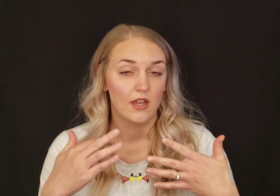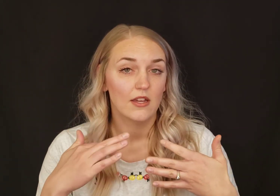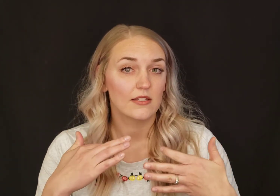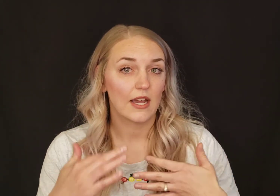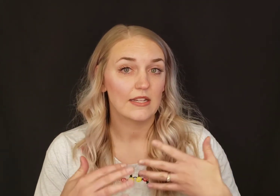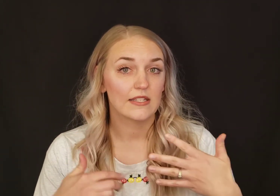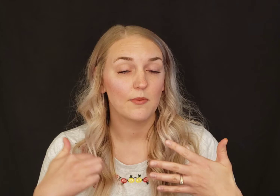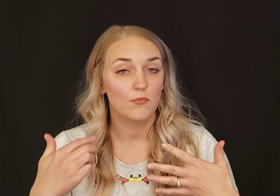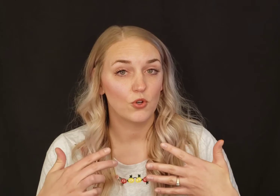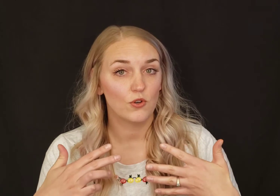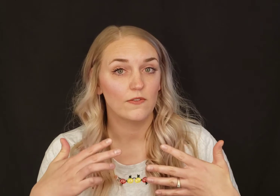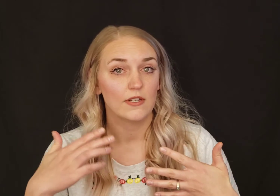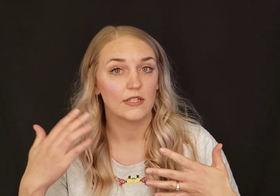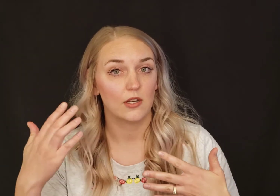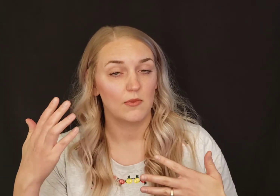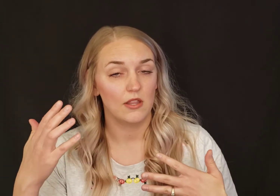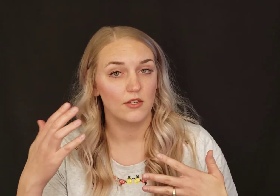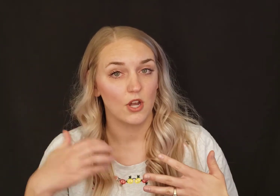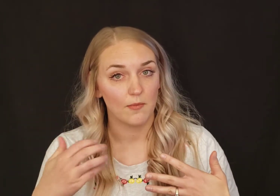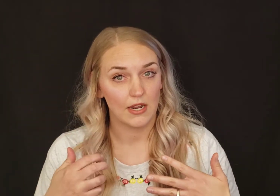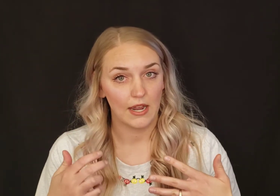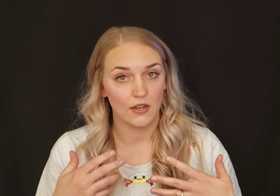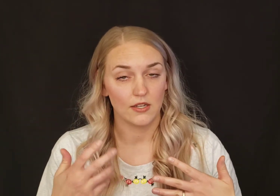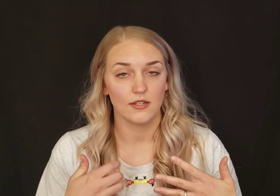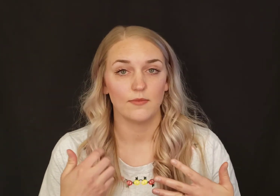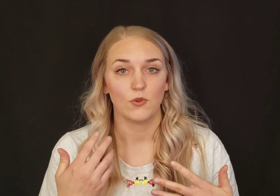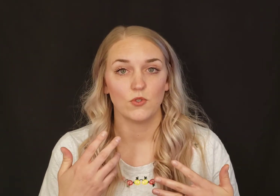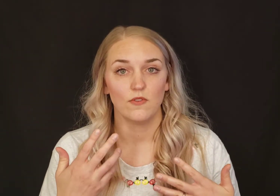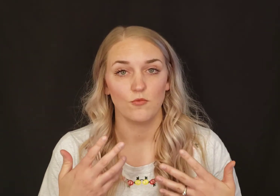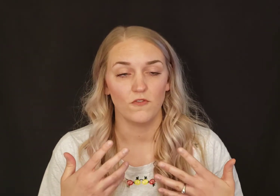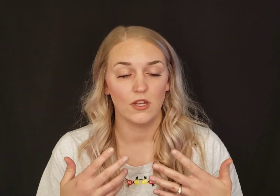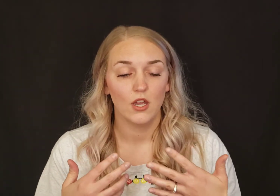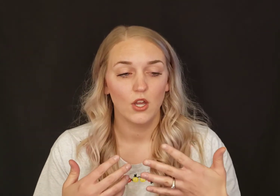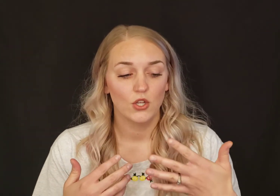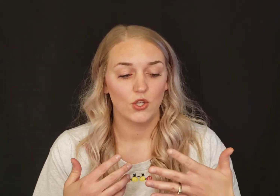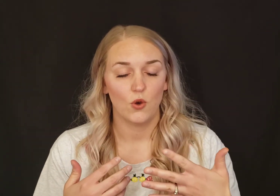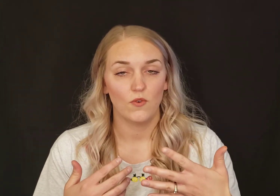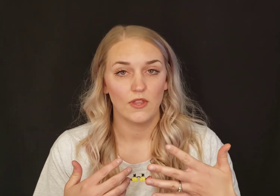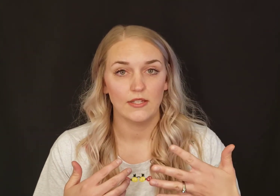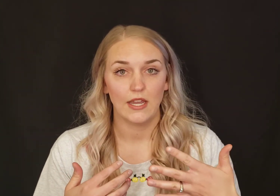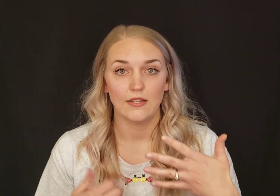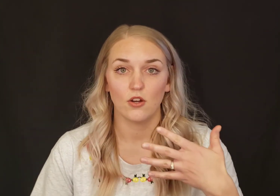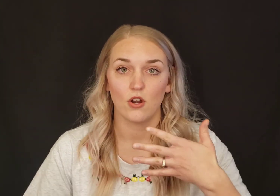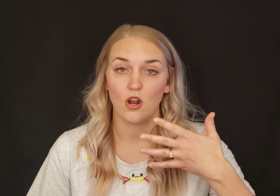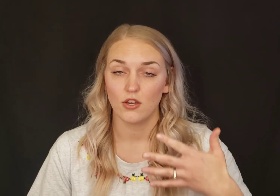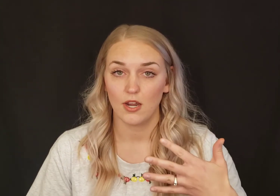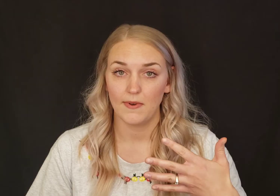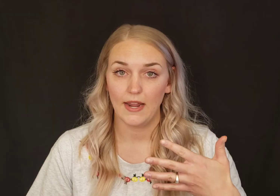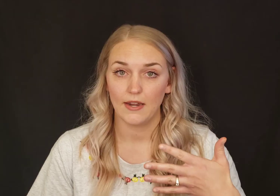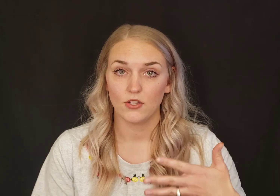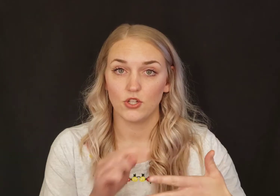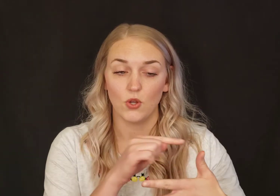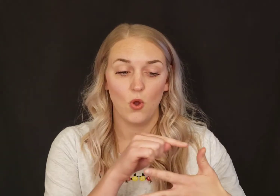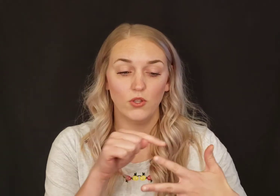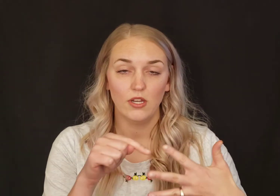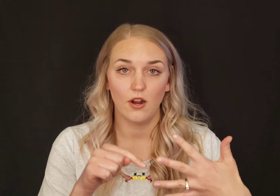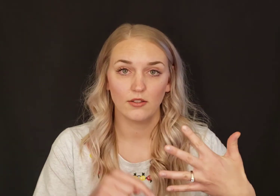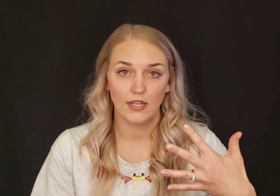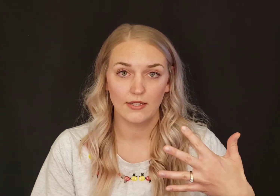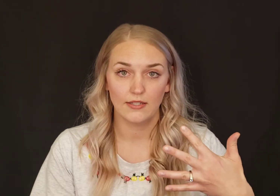signs that move, it's going to be the dominant hand that does most of the moving. So in this case, our non-dominant hand is just holding our list